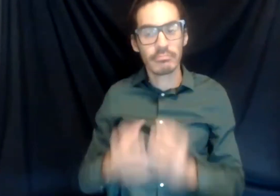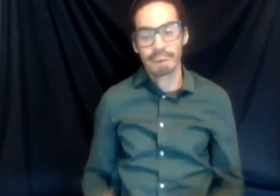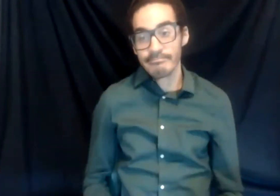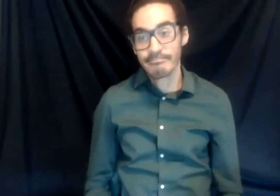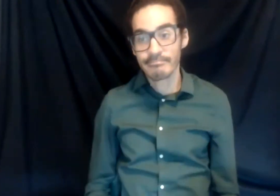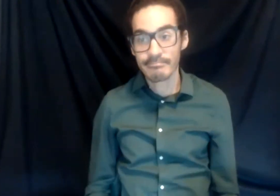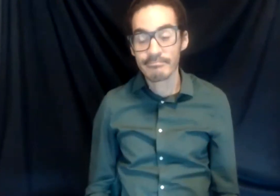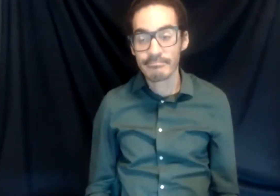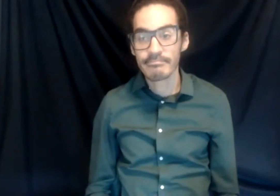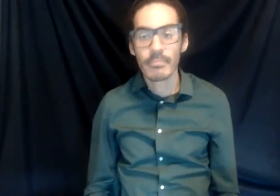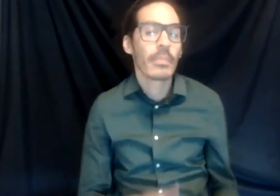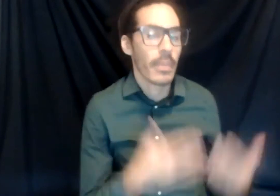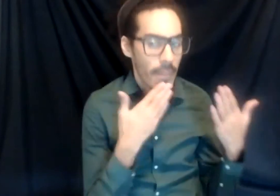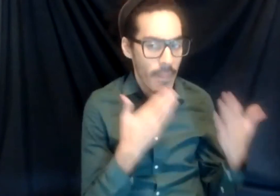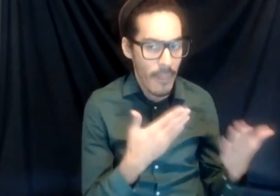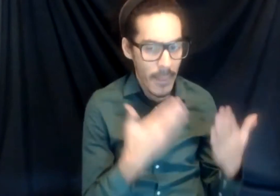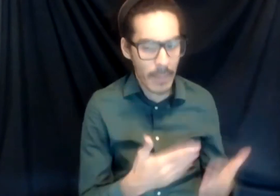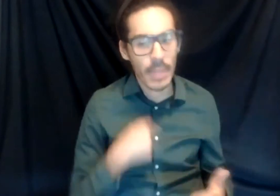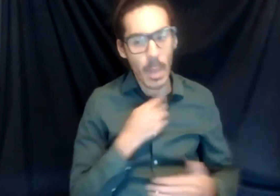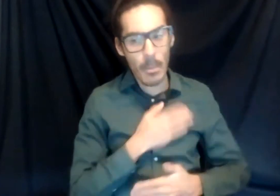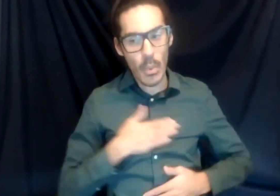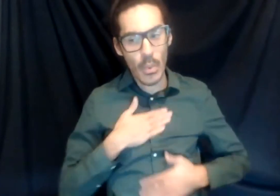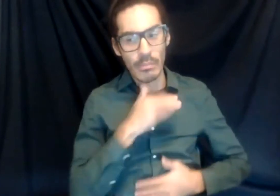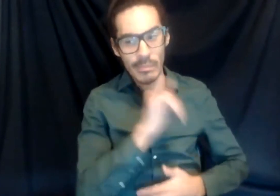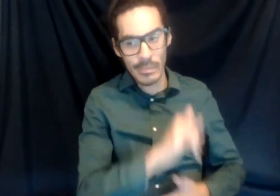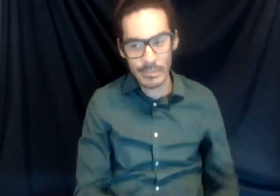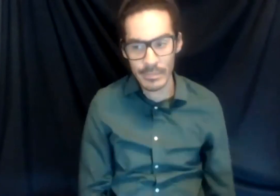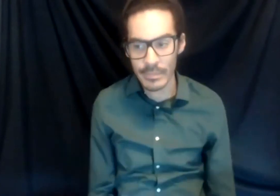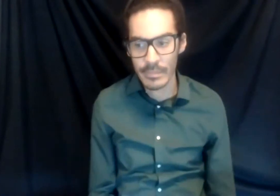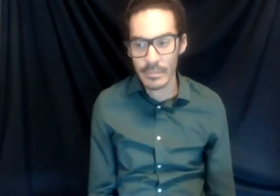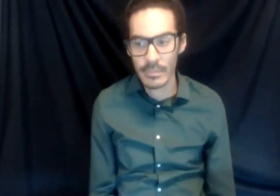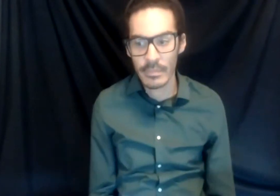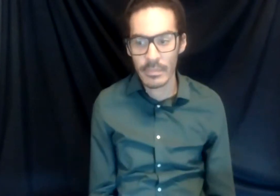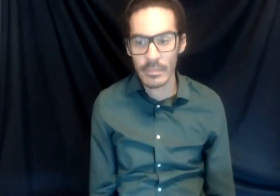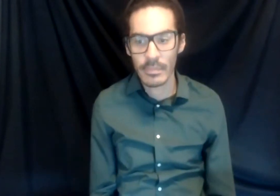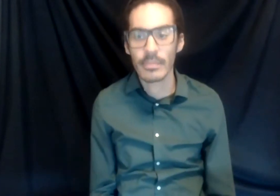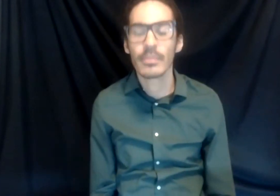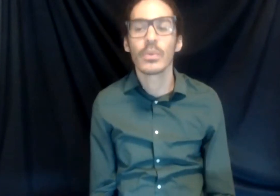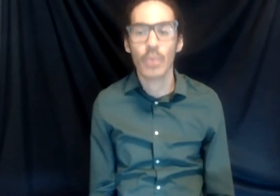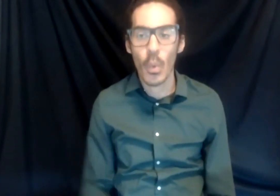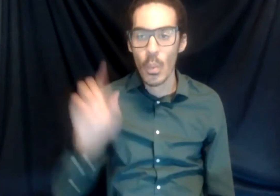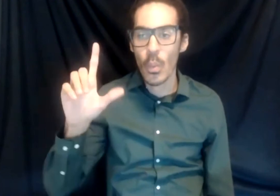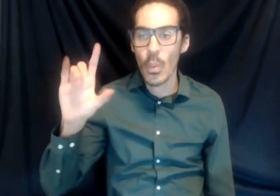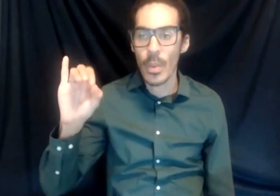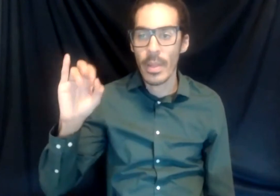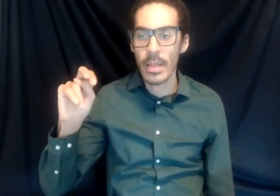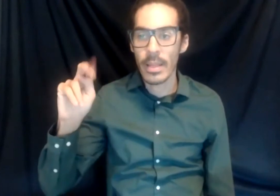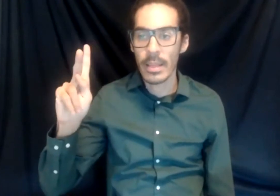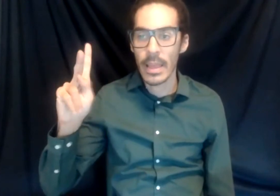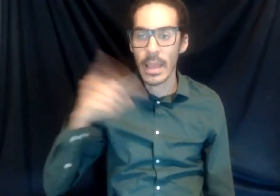Thank you. Appreciate that. And, um, I'm looking up a link right now to eventually share in a chat. Um, but while I'm